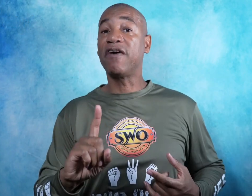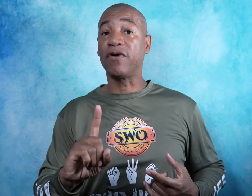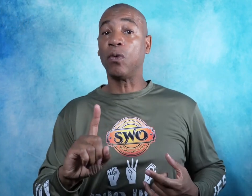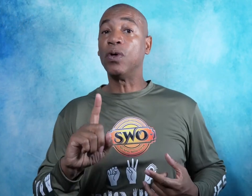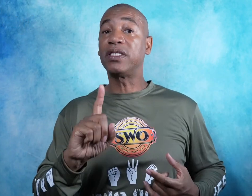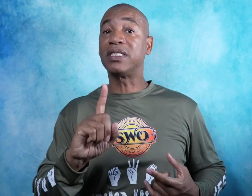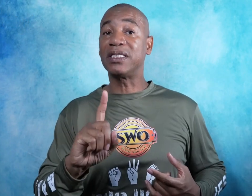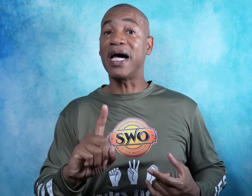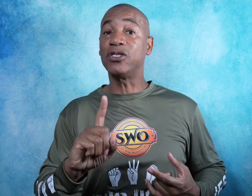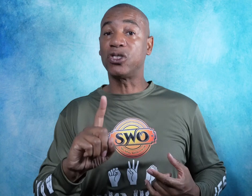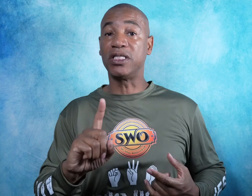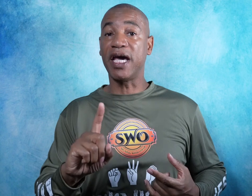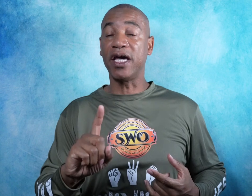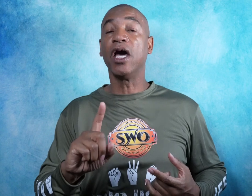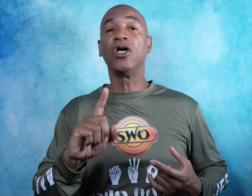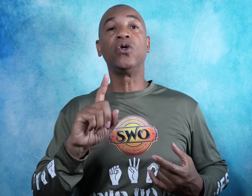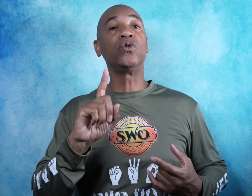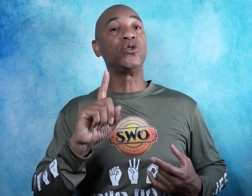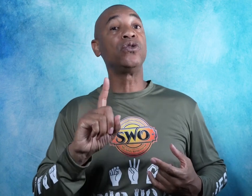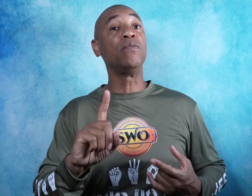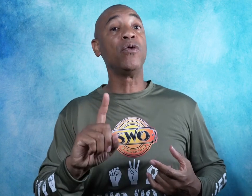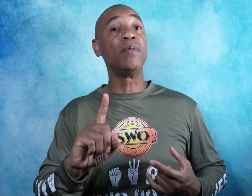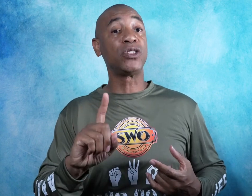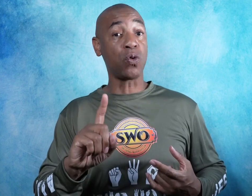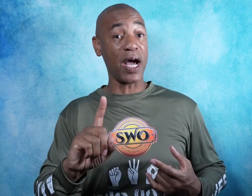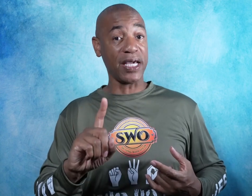with the sign today you will do the movement twice.